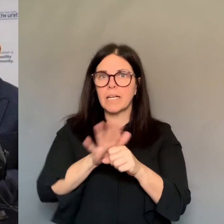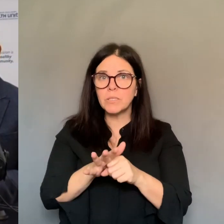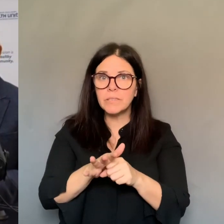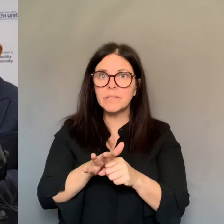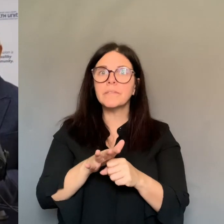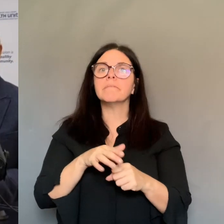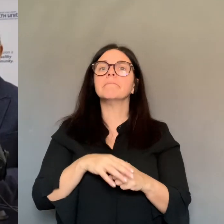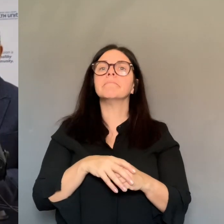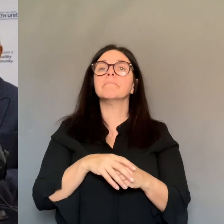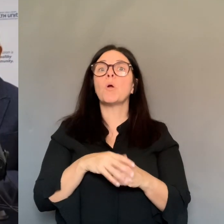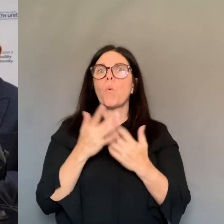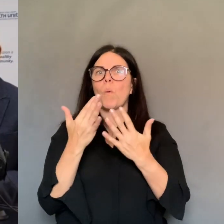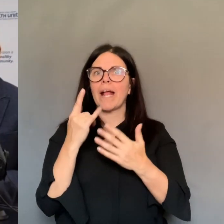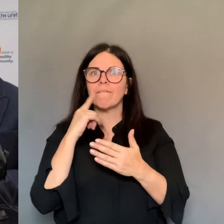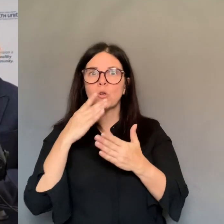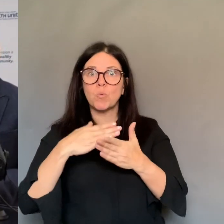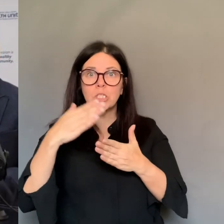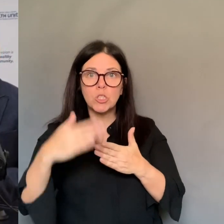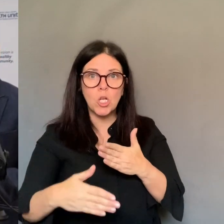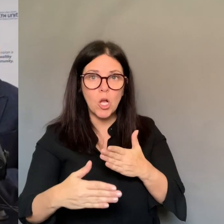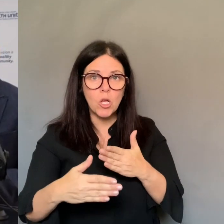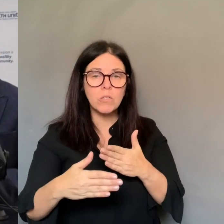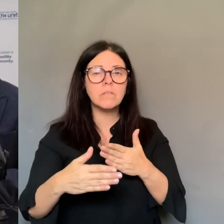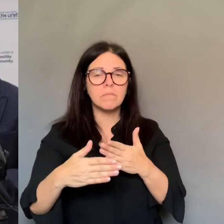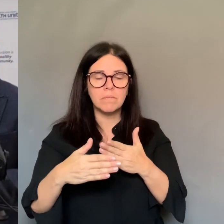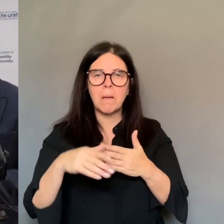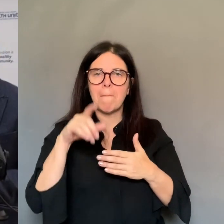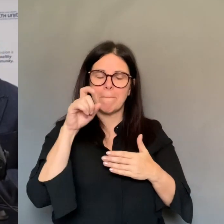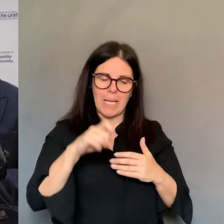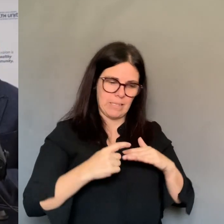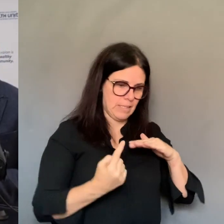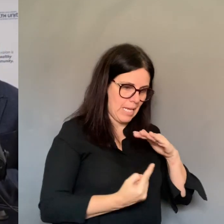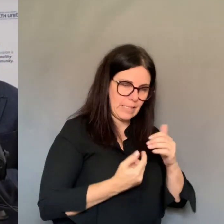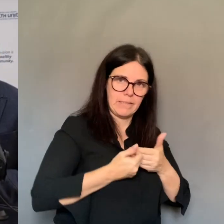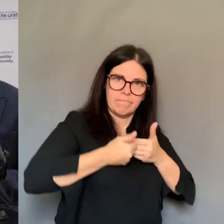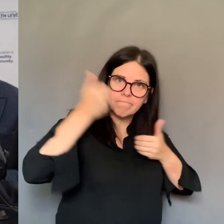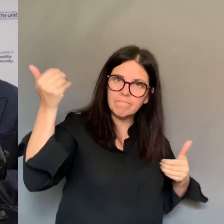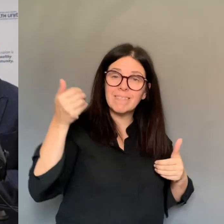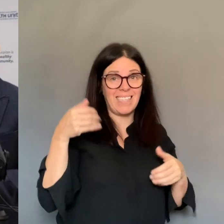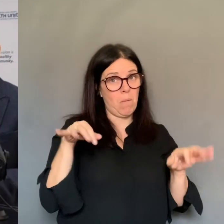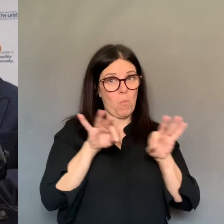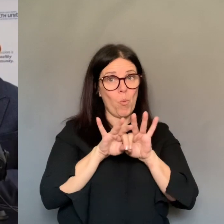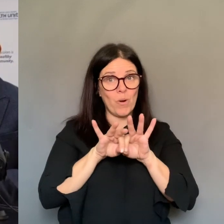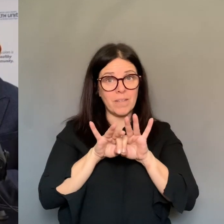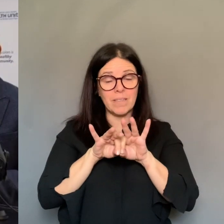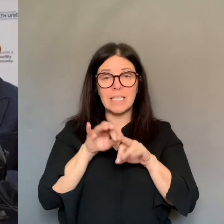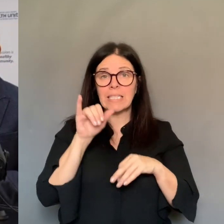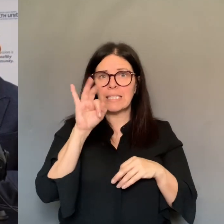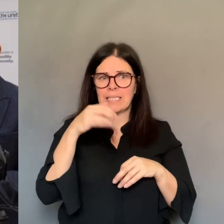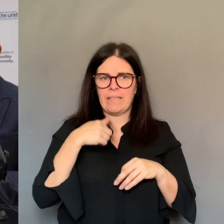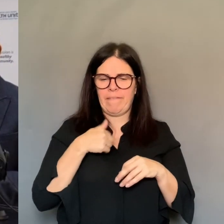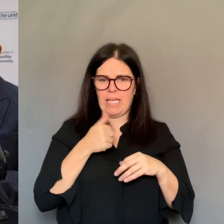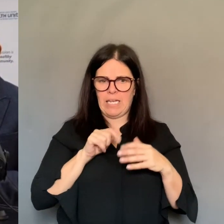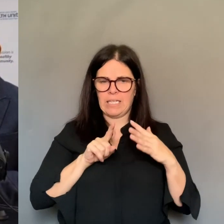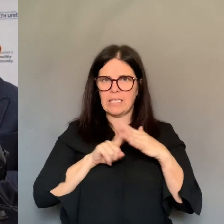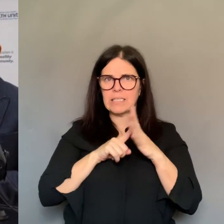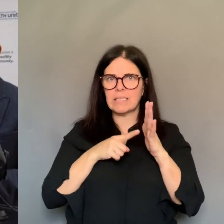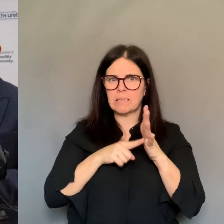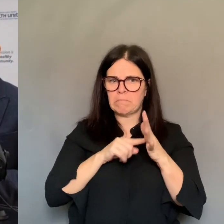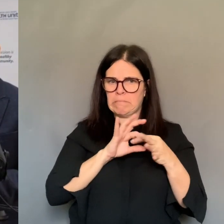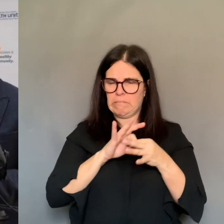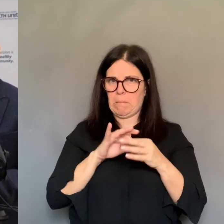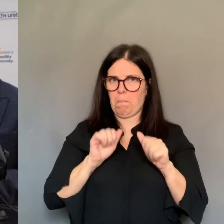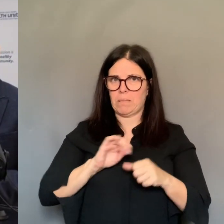-19, and it is important. If you have any symptoms with the suspicion of COVID-19, you must immediately self-isolate yourself